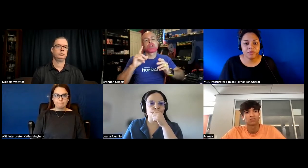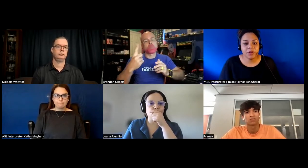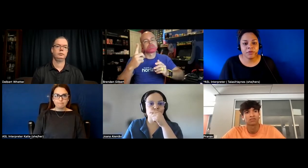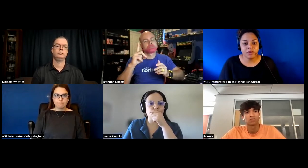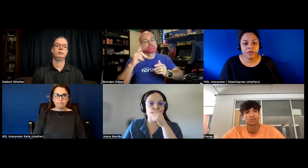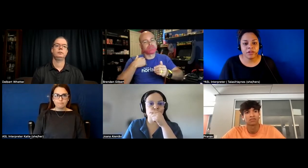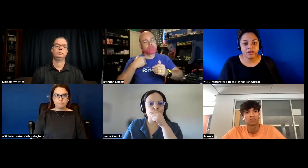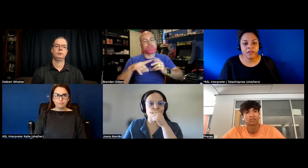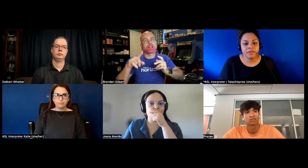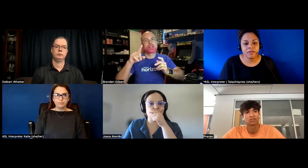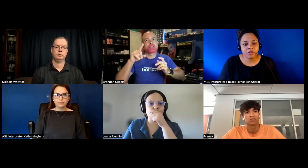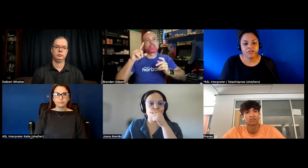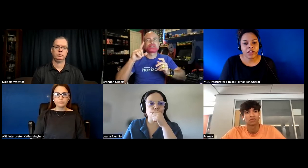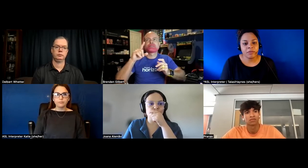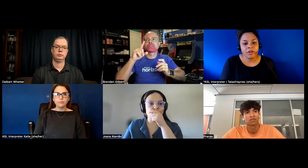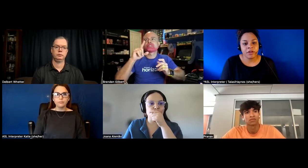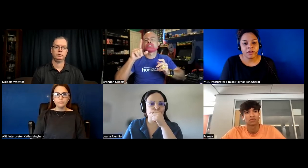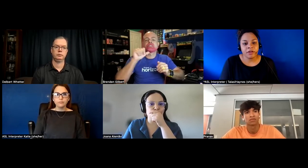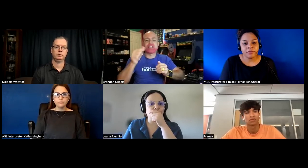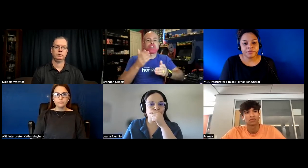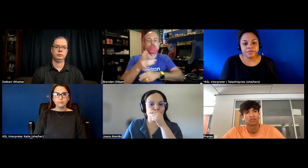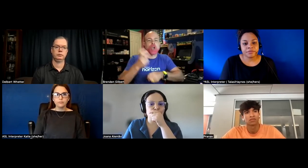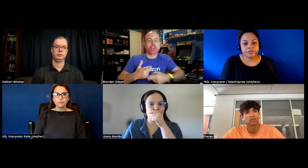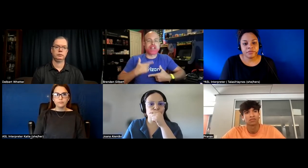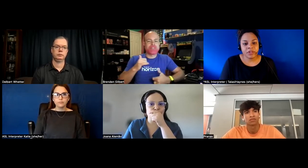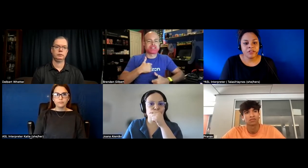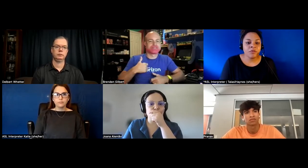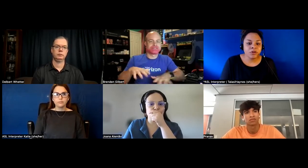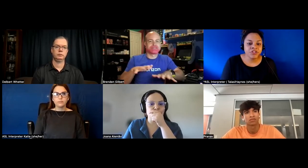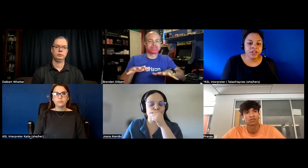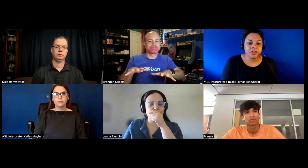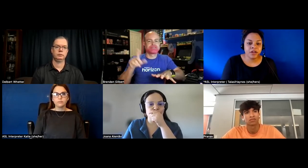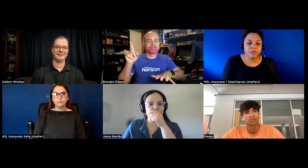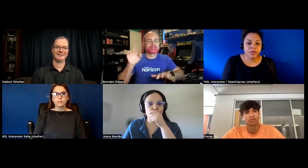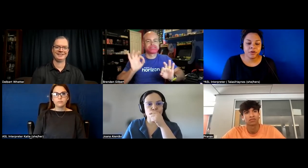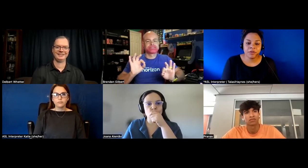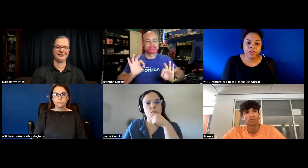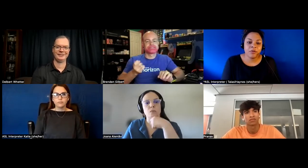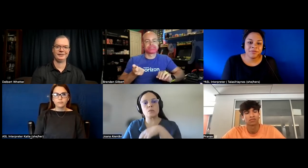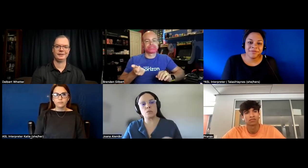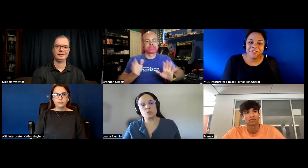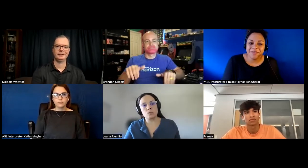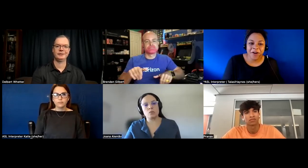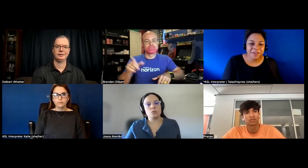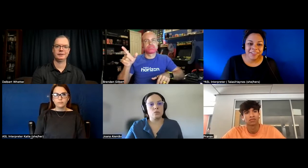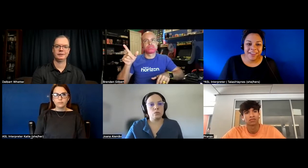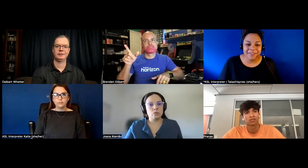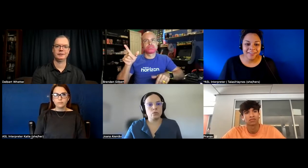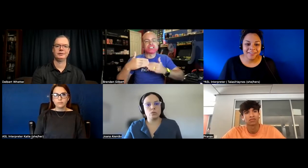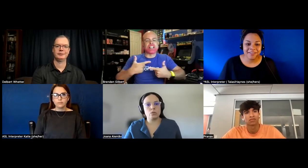people and and that's a shame it's unfortunate um you know they don't live as hard of the life as us